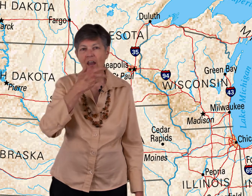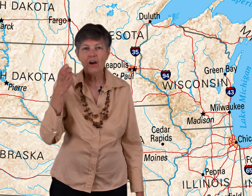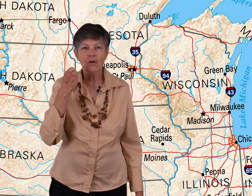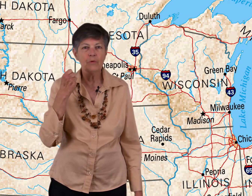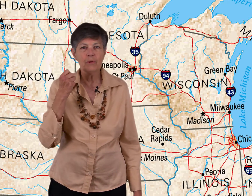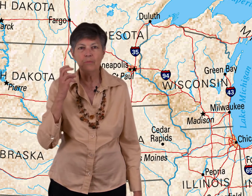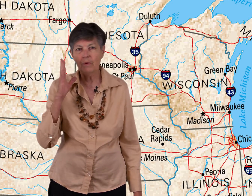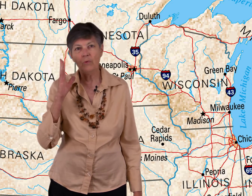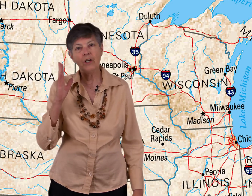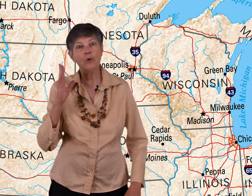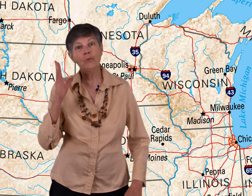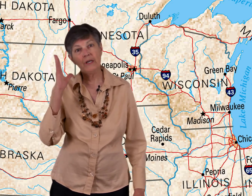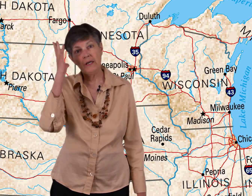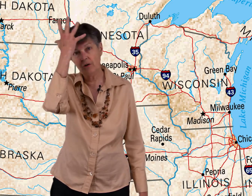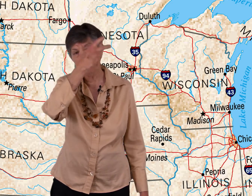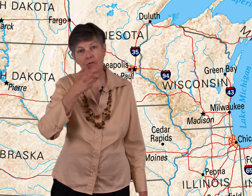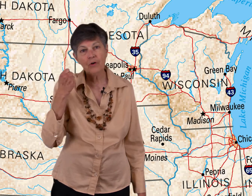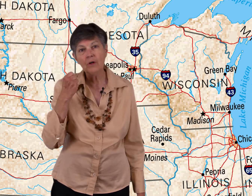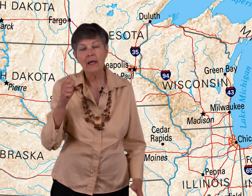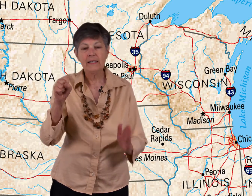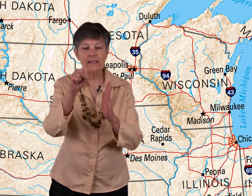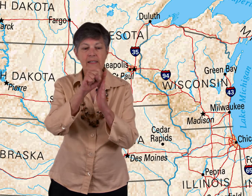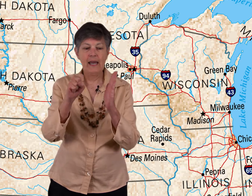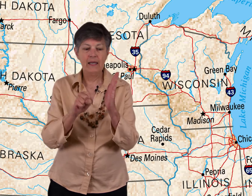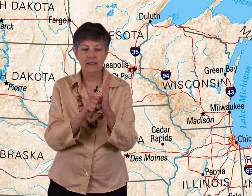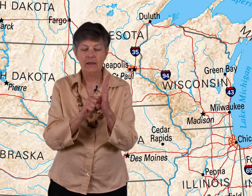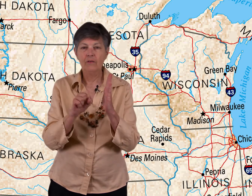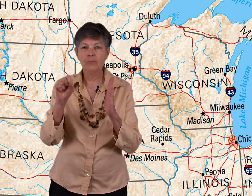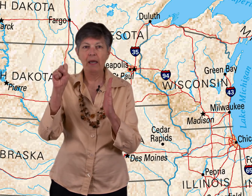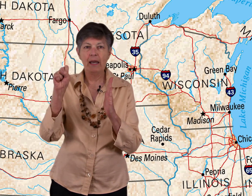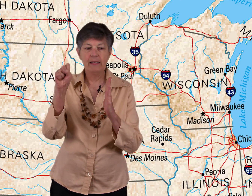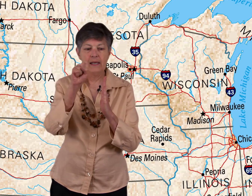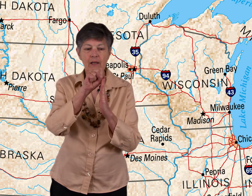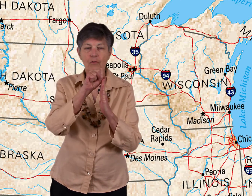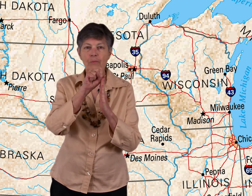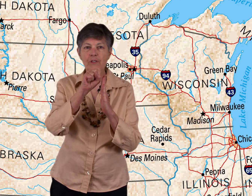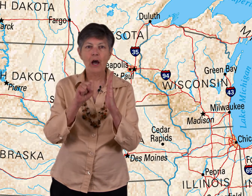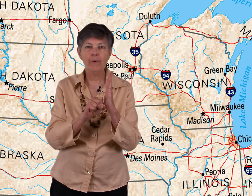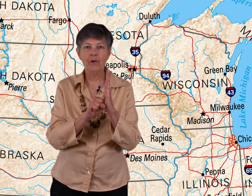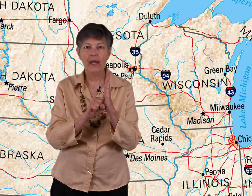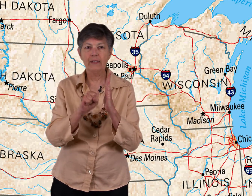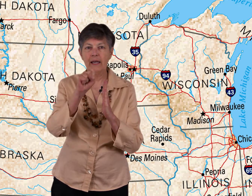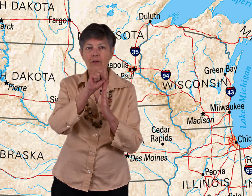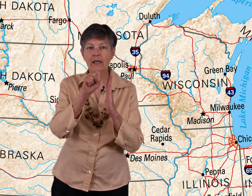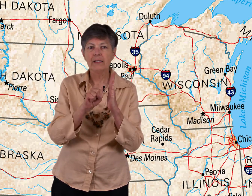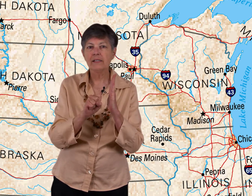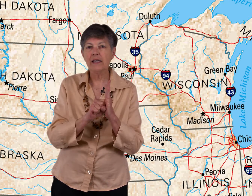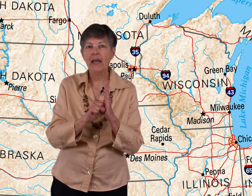fair, would be, we're going to do pretty here, beautiful state. Make an S hand, go from the top of your hand down. State